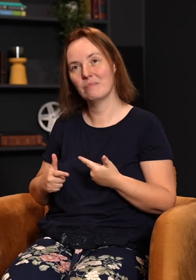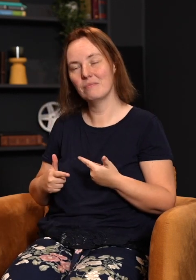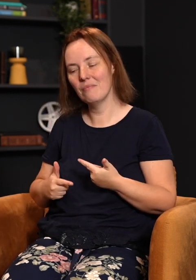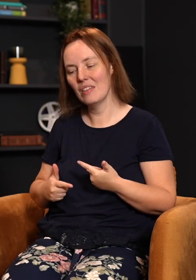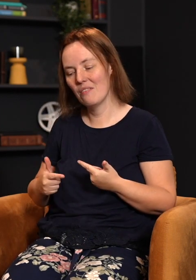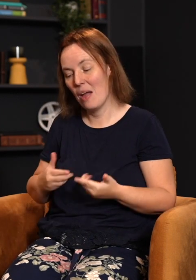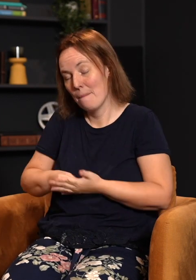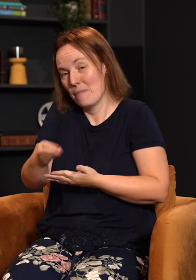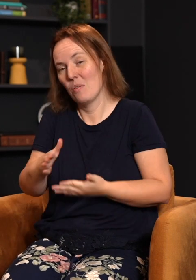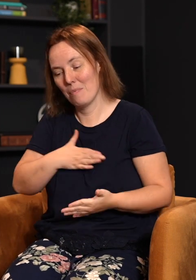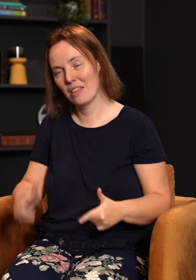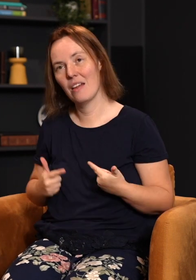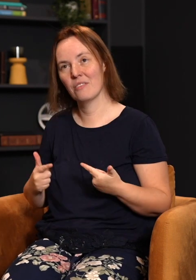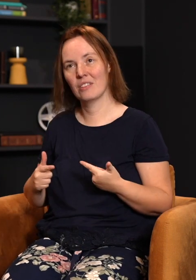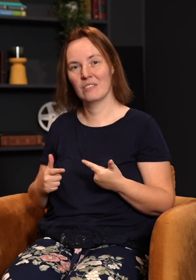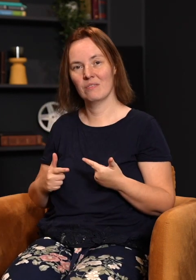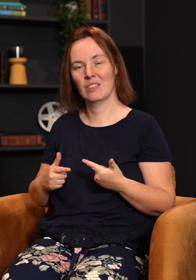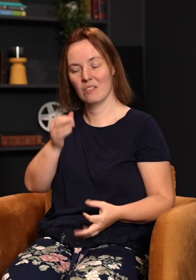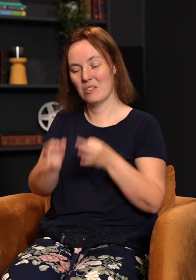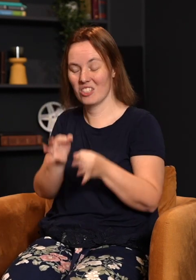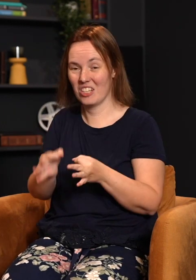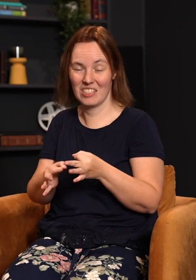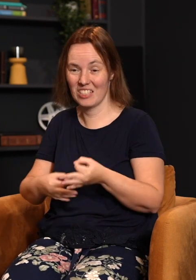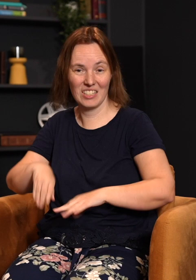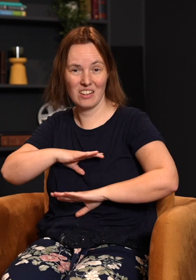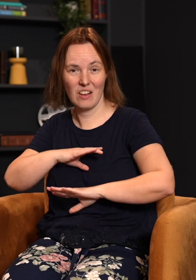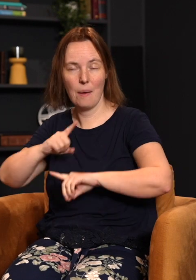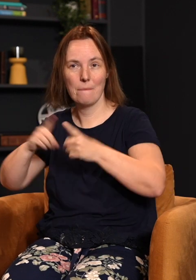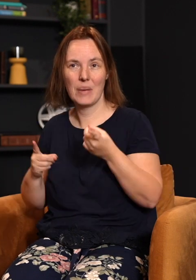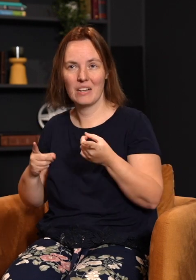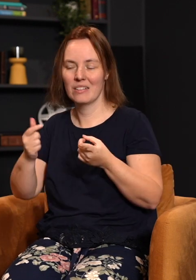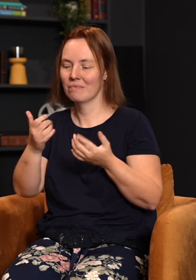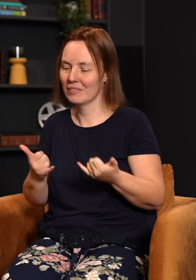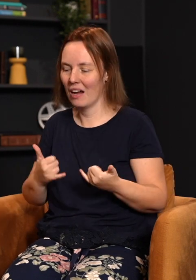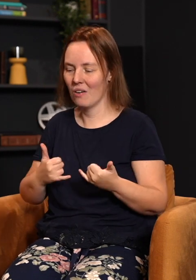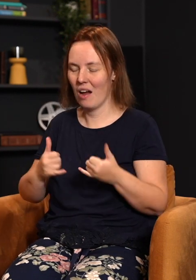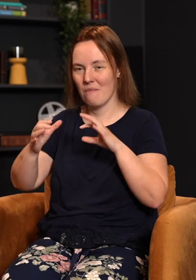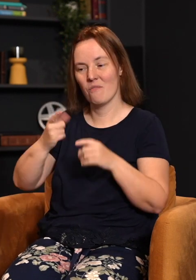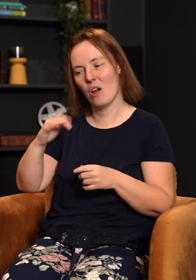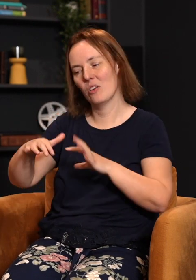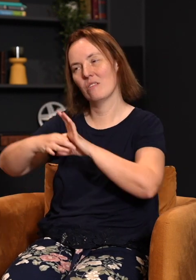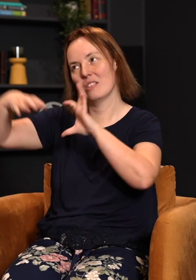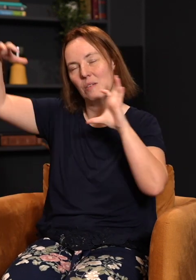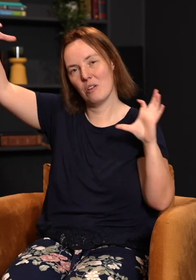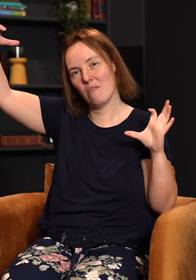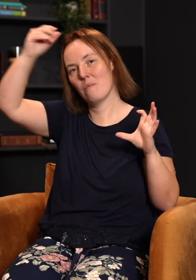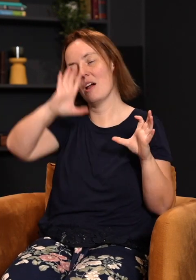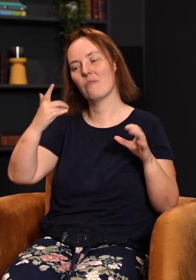And if I pay with my life, it means the justice is satisfied, but now I am forever separated from God for eternity.